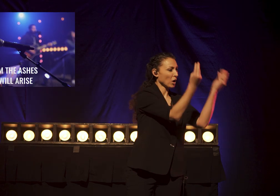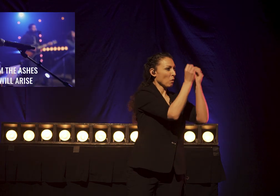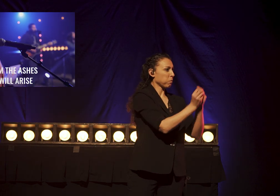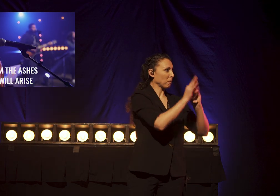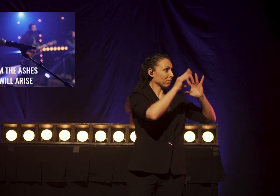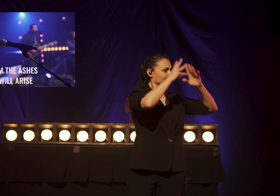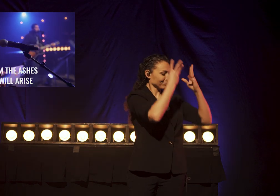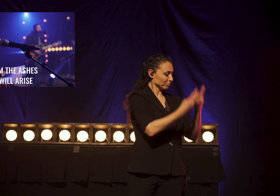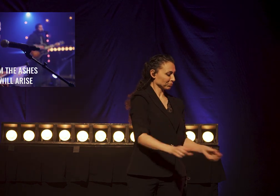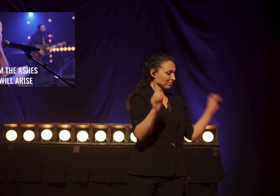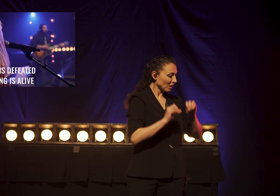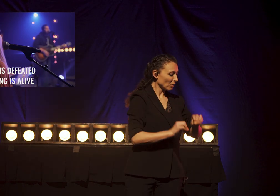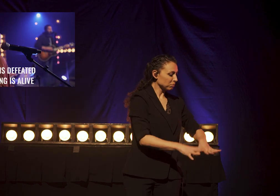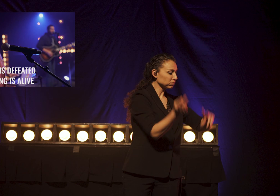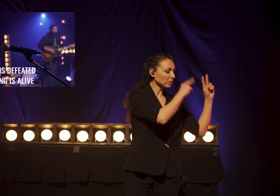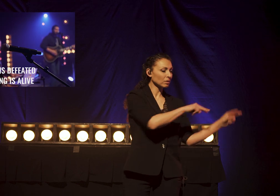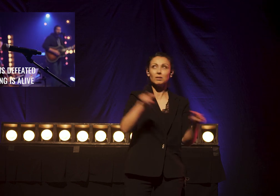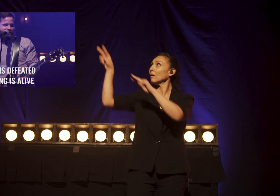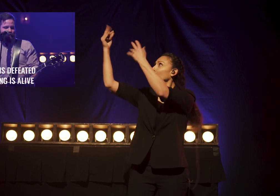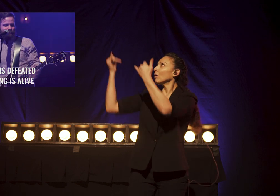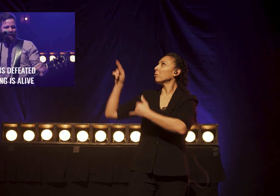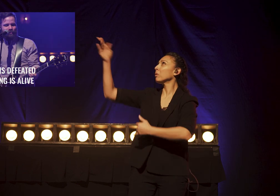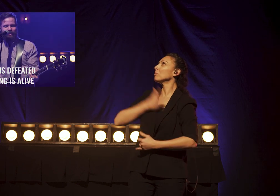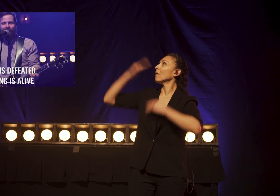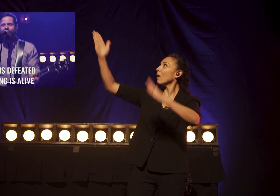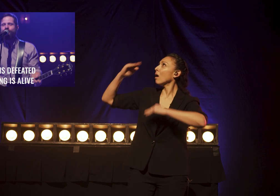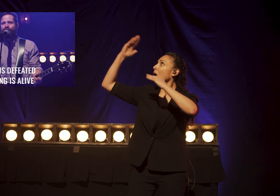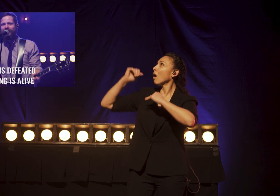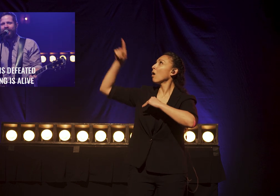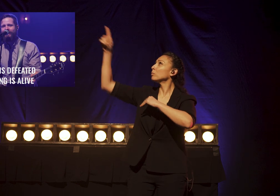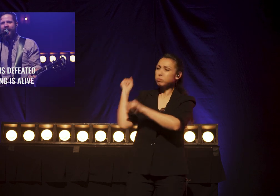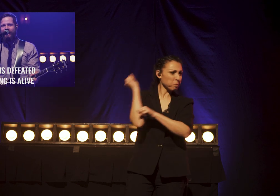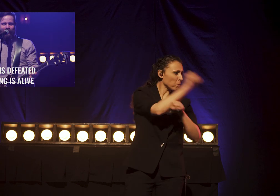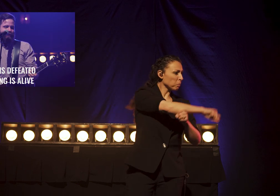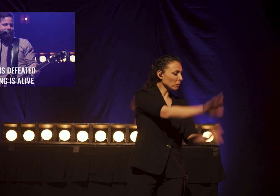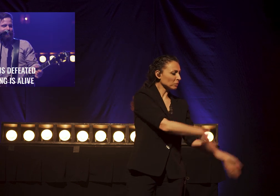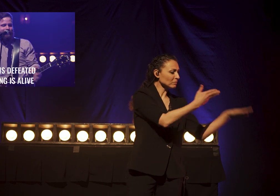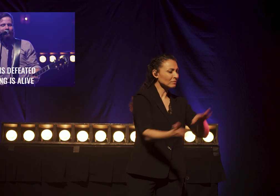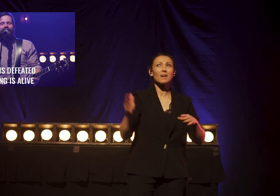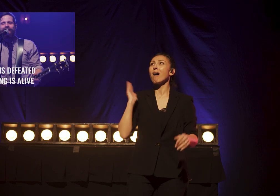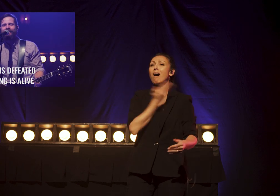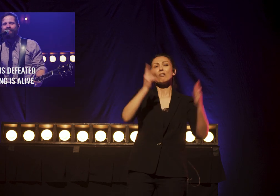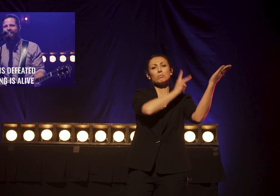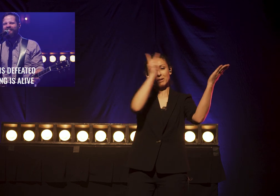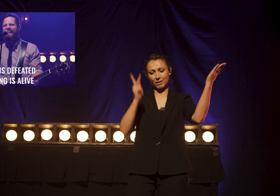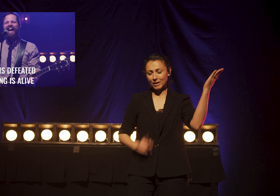hope will arise. Death is defeated, our King is alive.